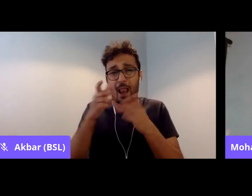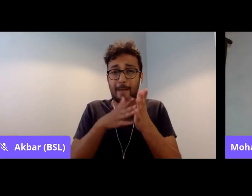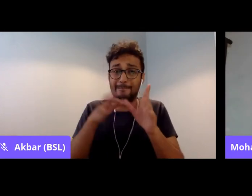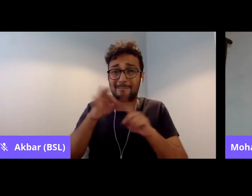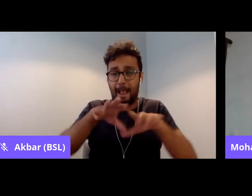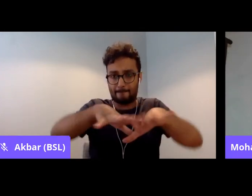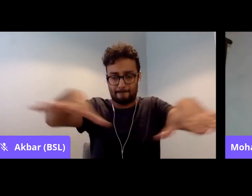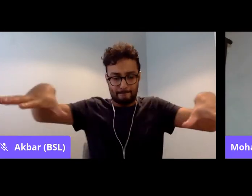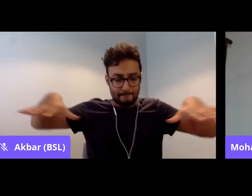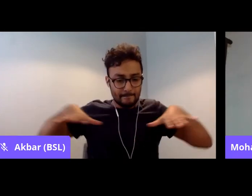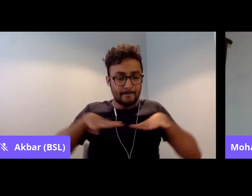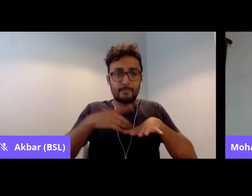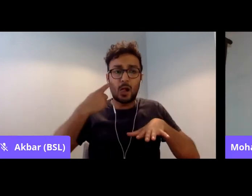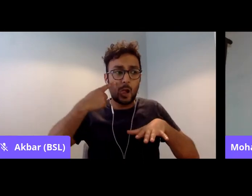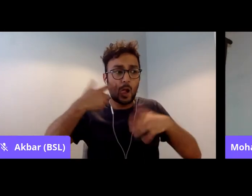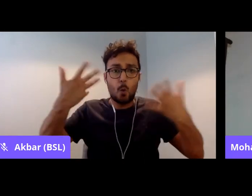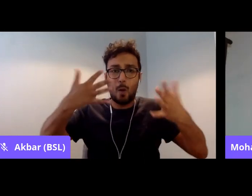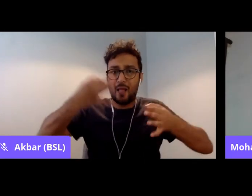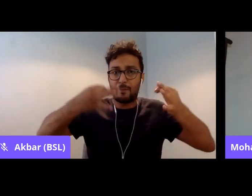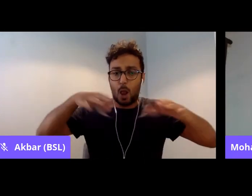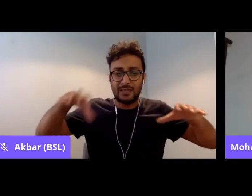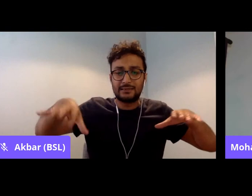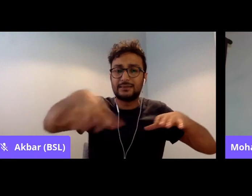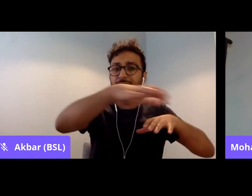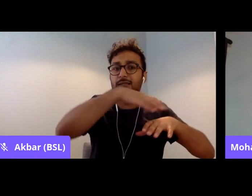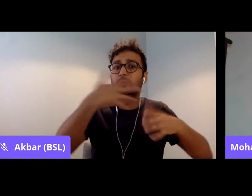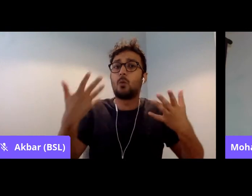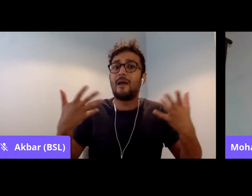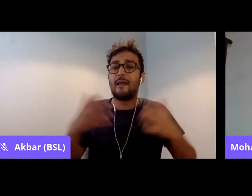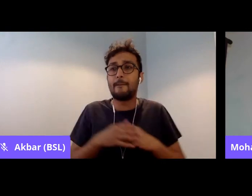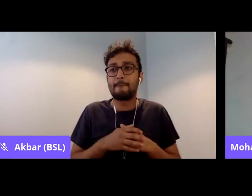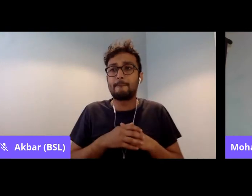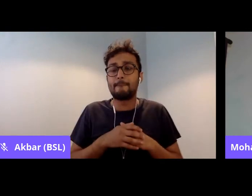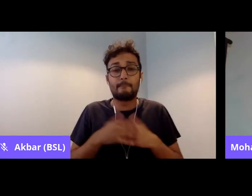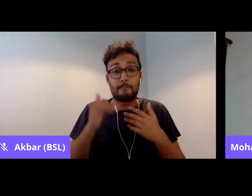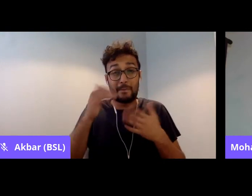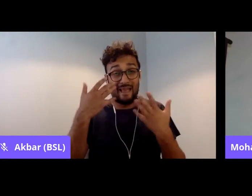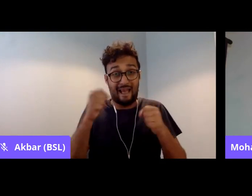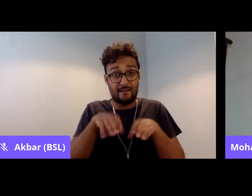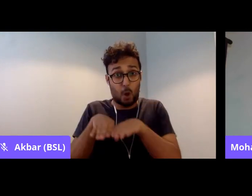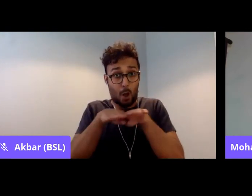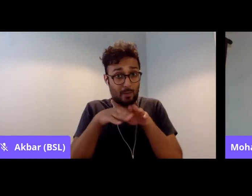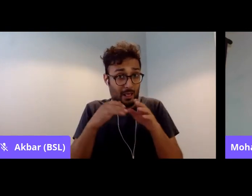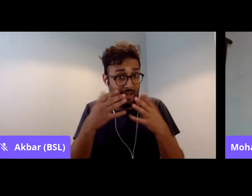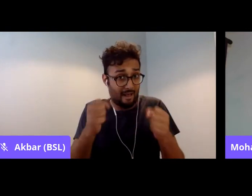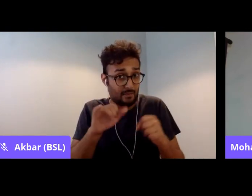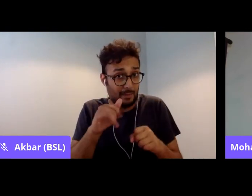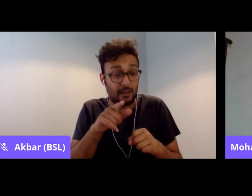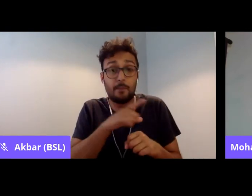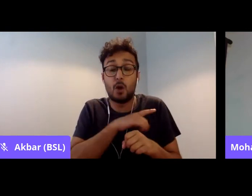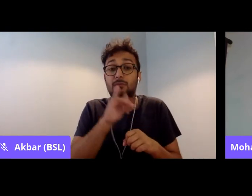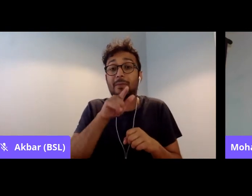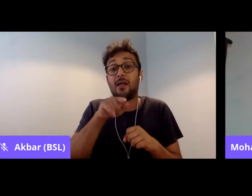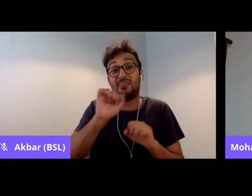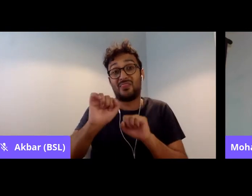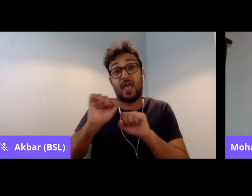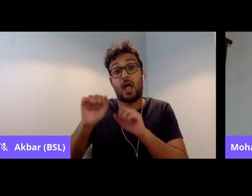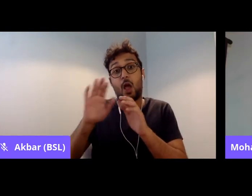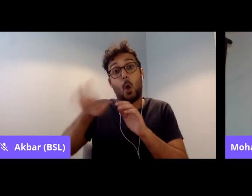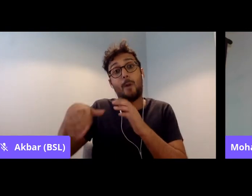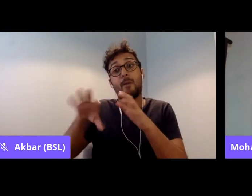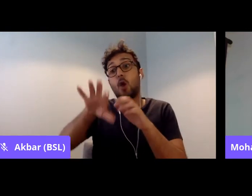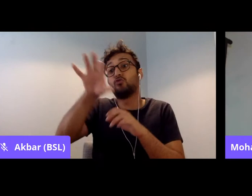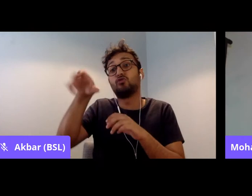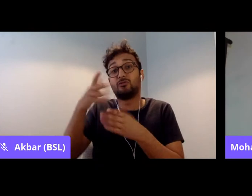see if, if, you know, there can be some common cause. A lot of conversations that can't be had in the countries at home tend to,